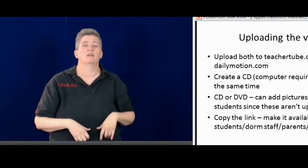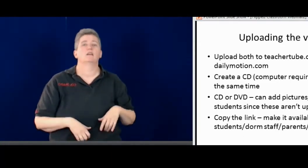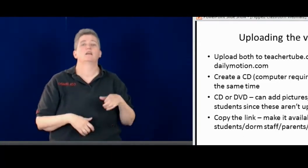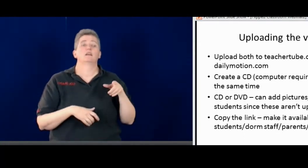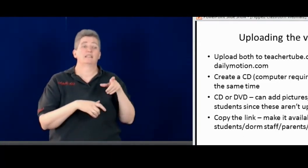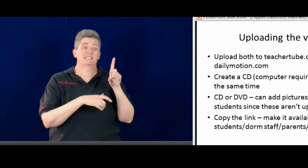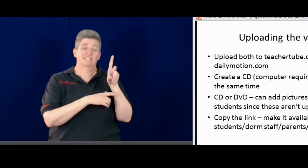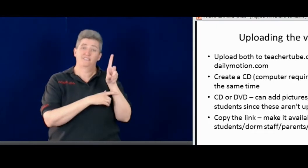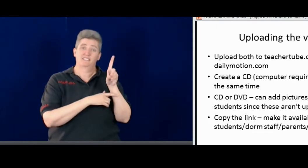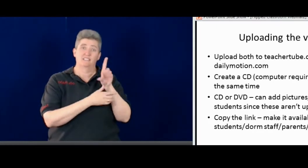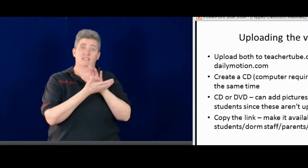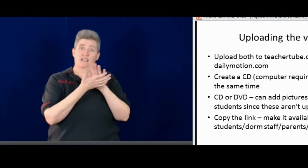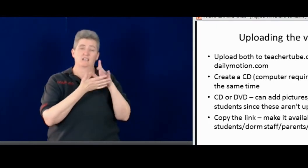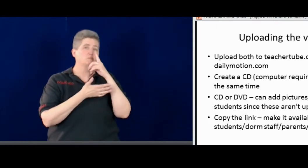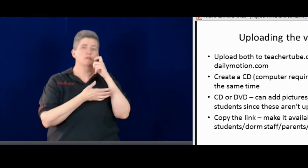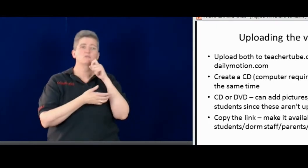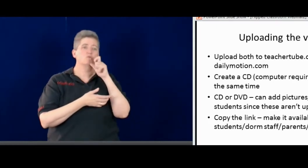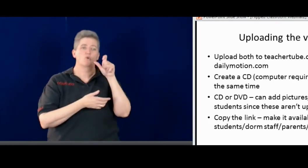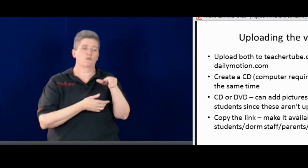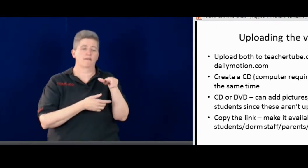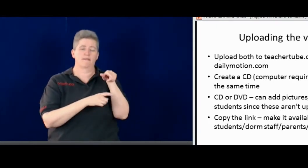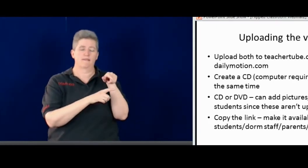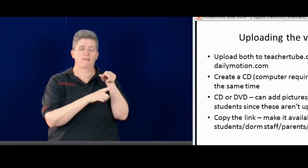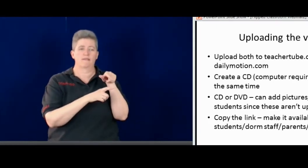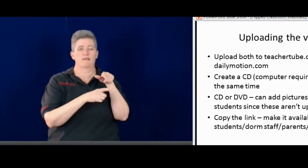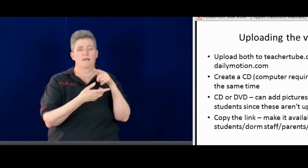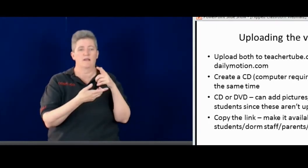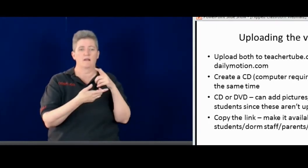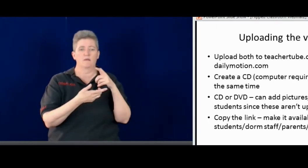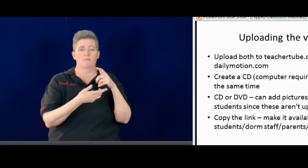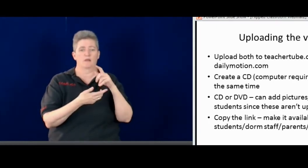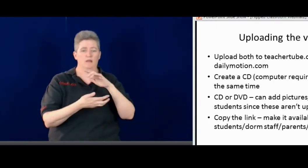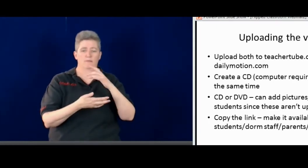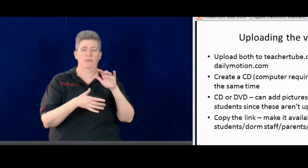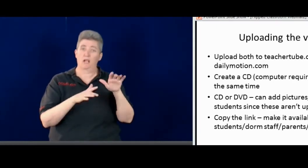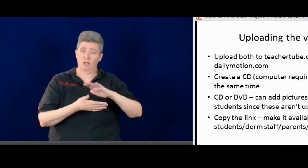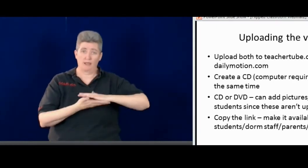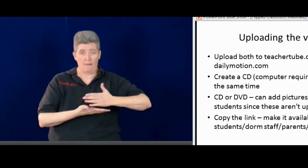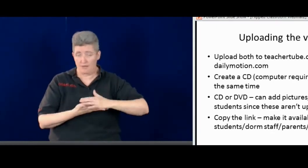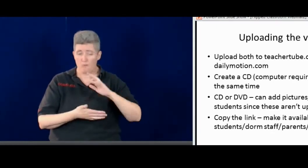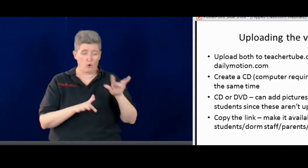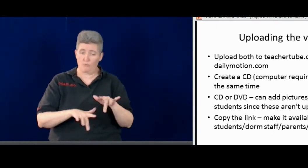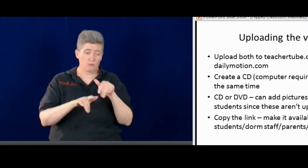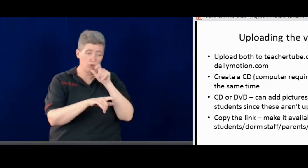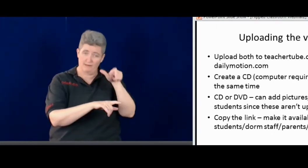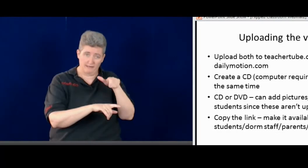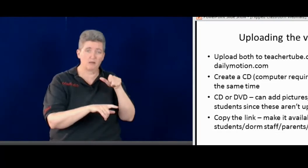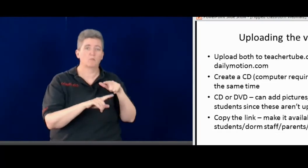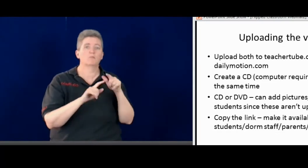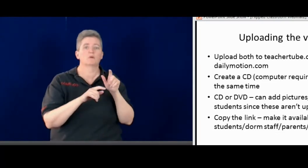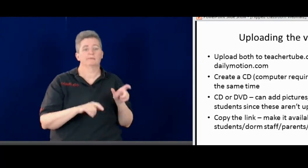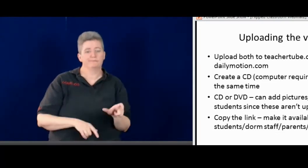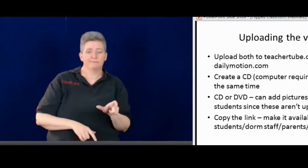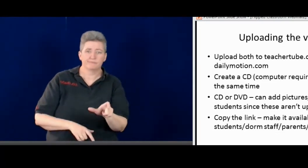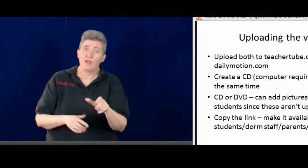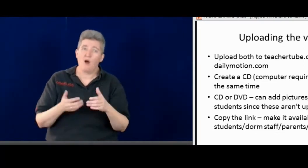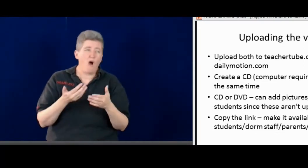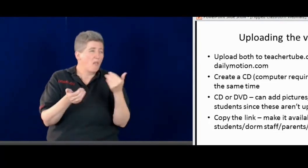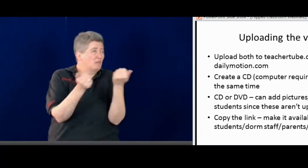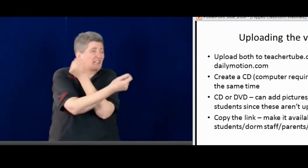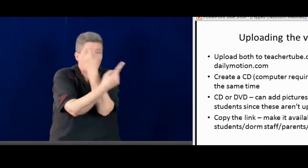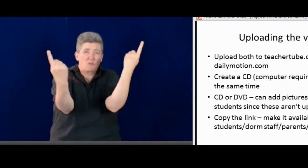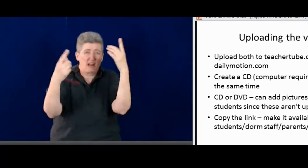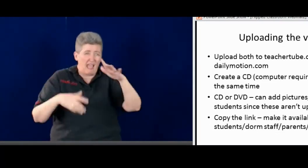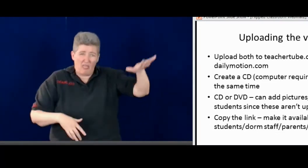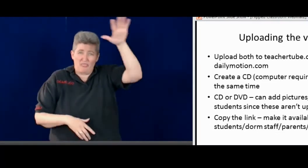DVDs at the same time as well. DVDs are nice because you don't, you can either put on a computer or a laptop.